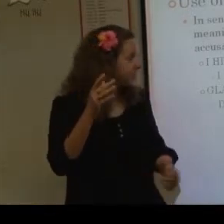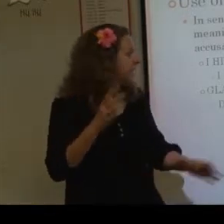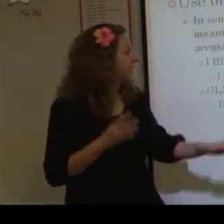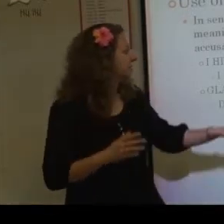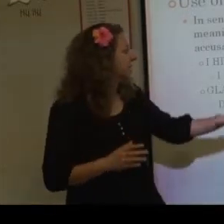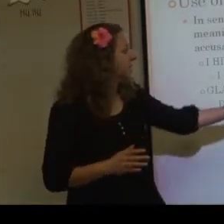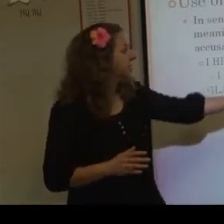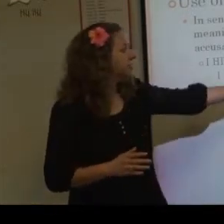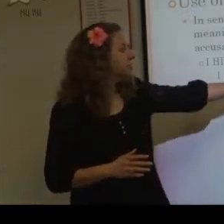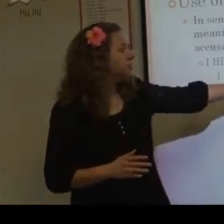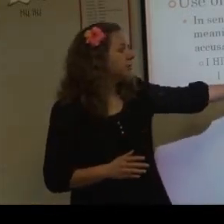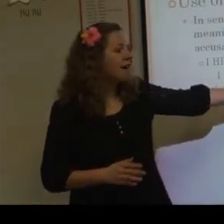Okay. And then you do.